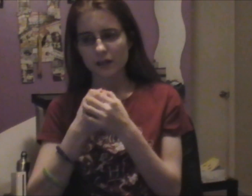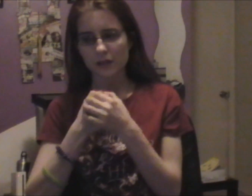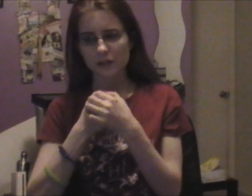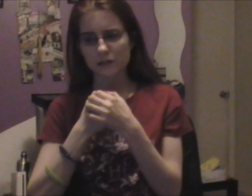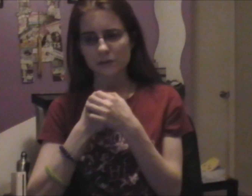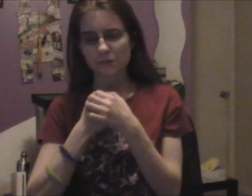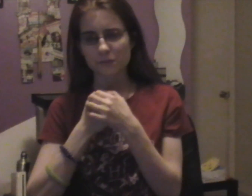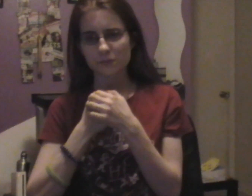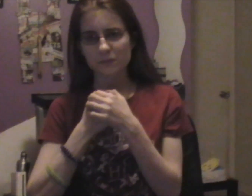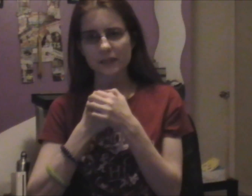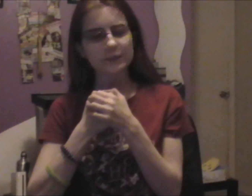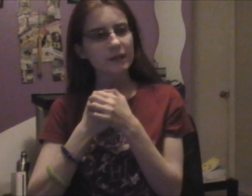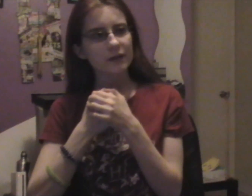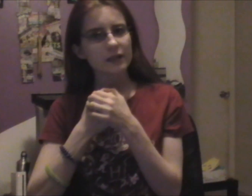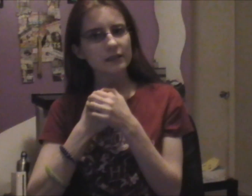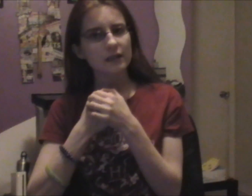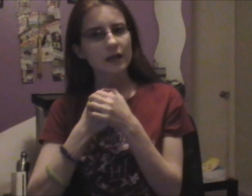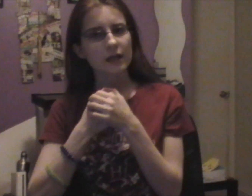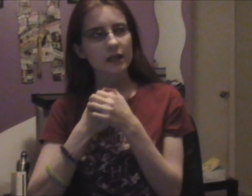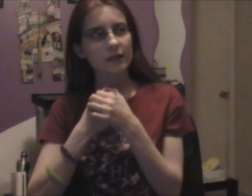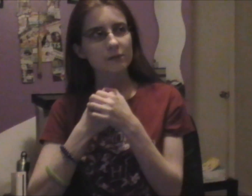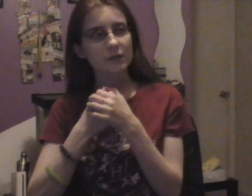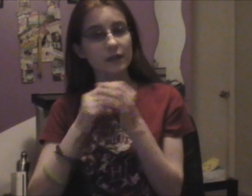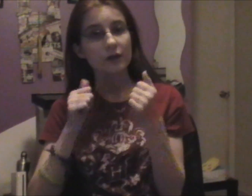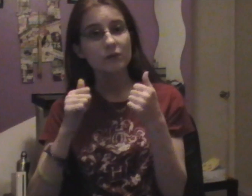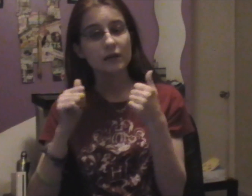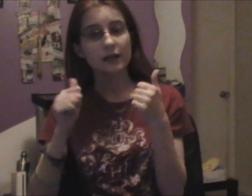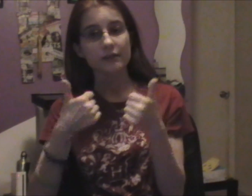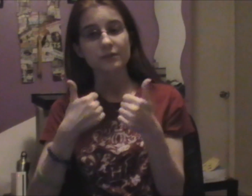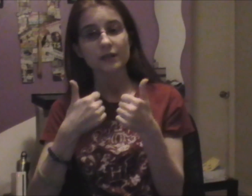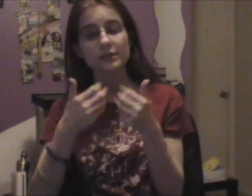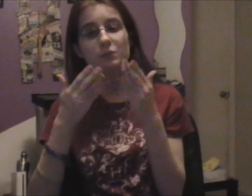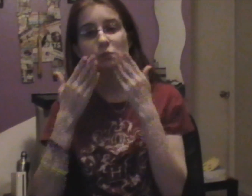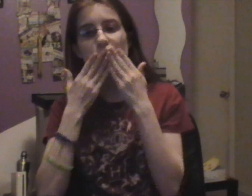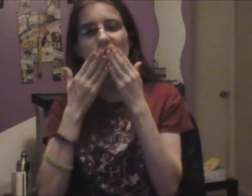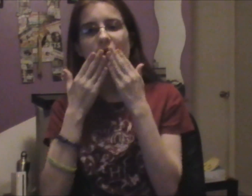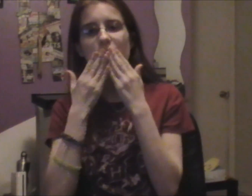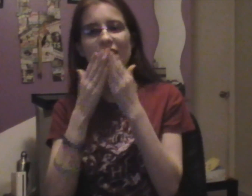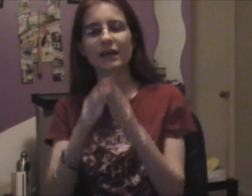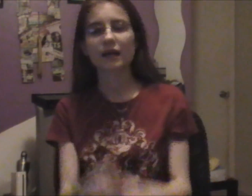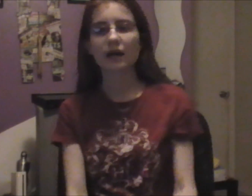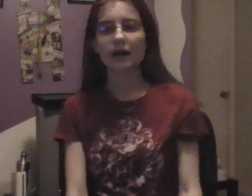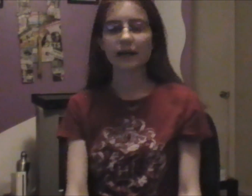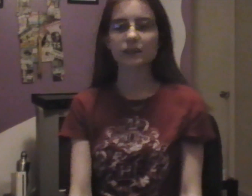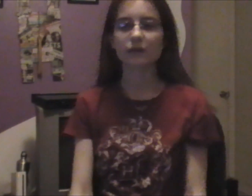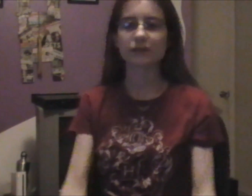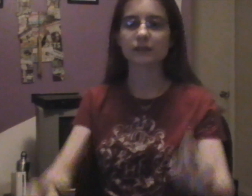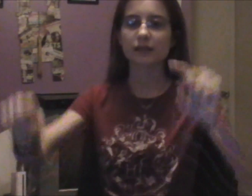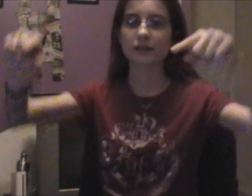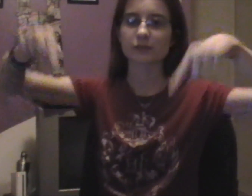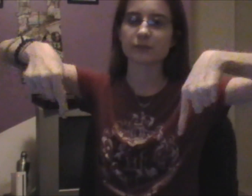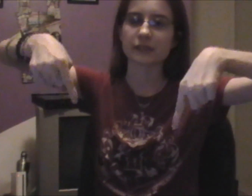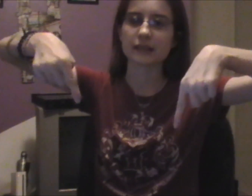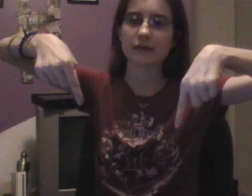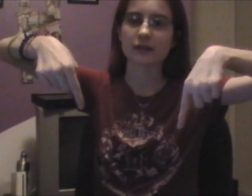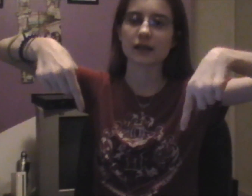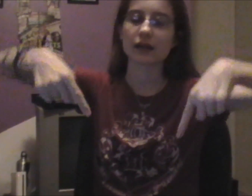Um, that's about it. I'm gonna go. I love you guys. Mwah, mwah. As always, the links will be down there.